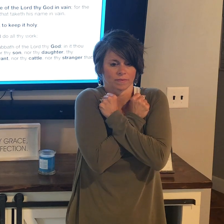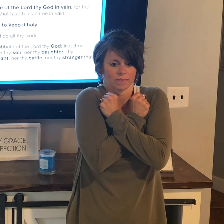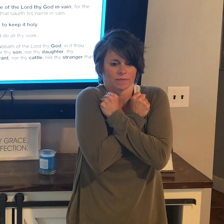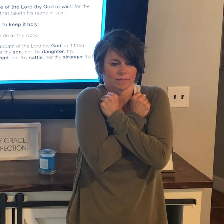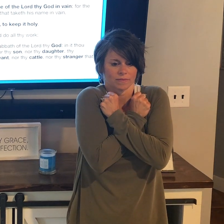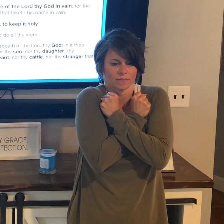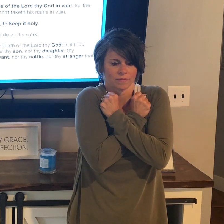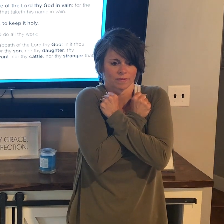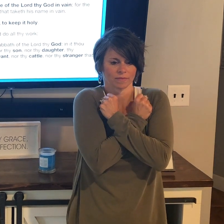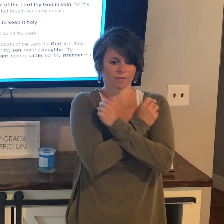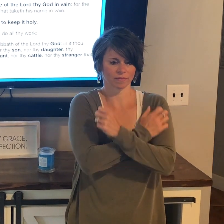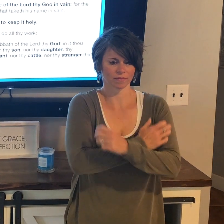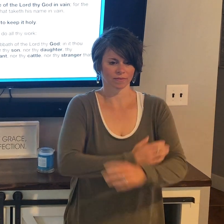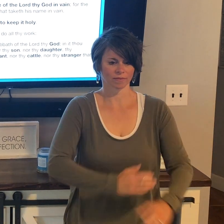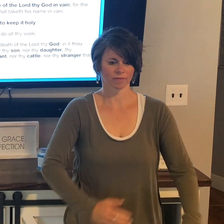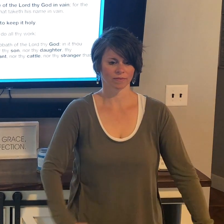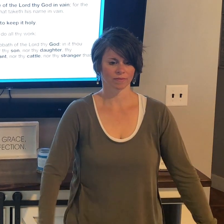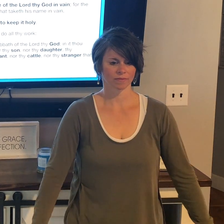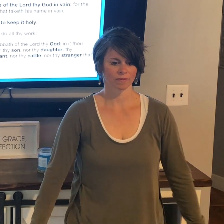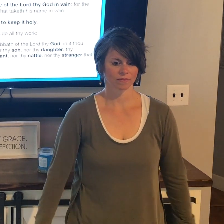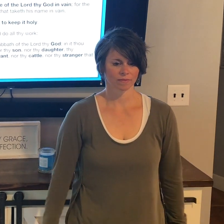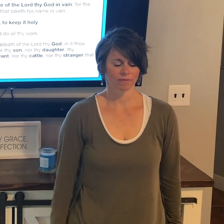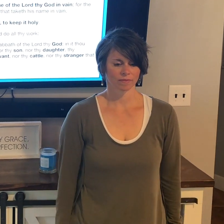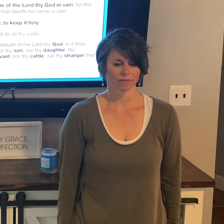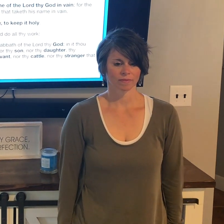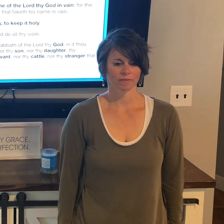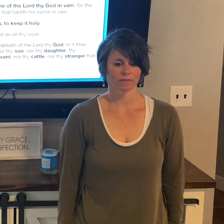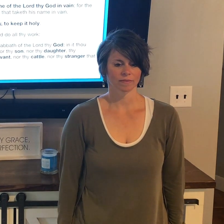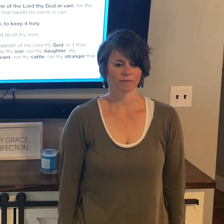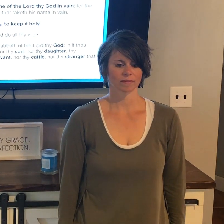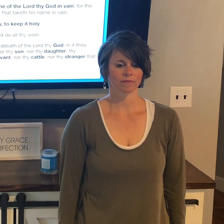then they love me, keep my commandments.